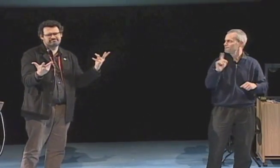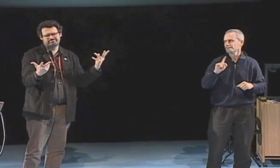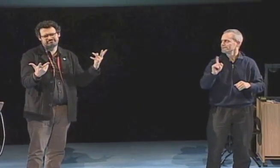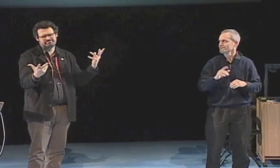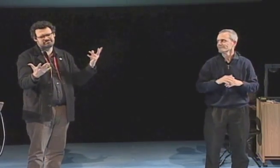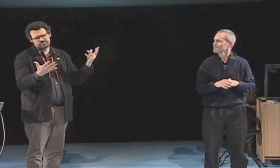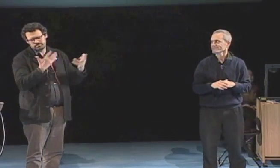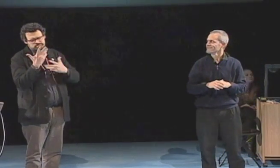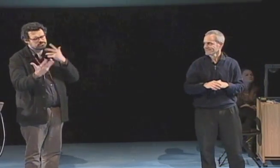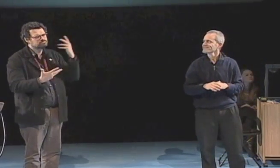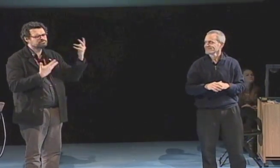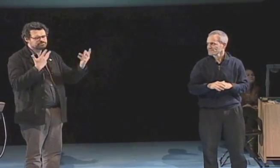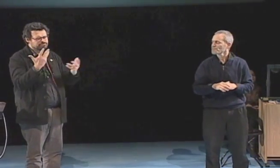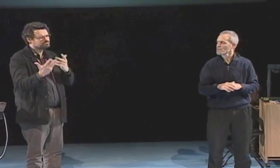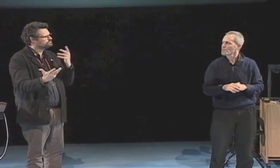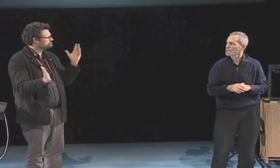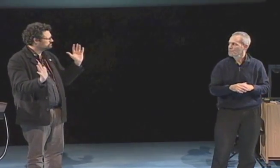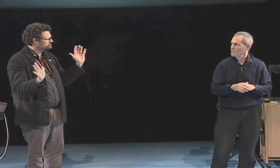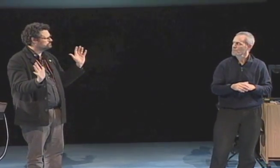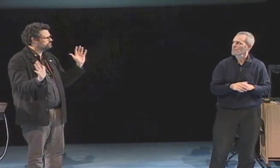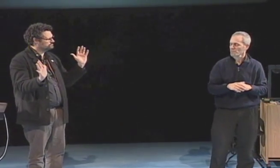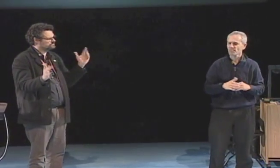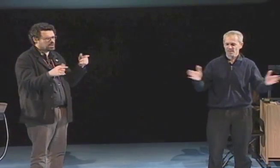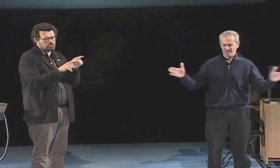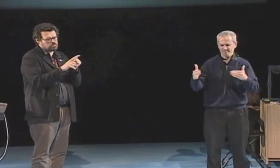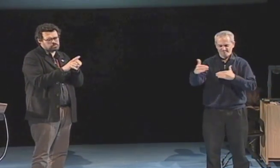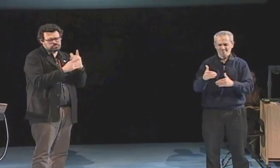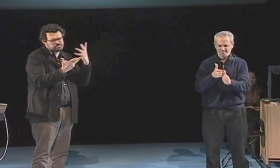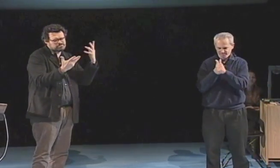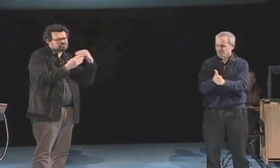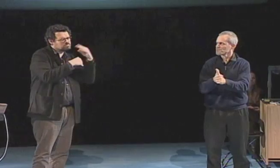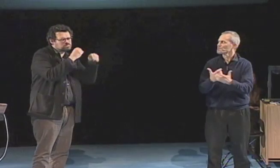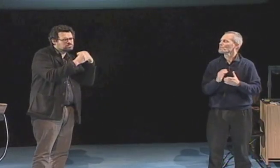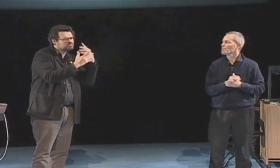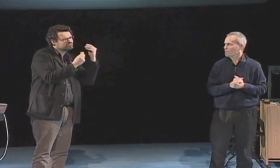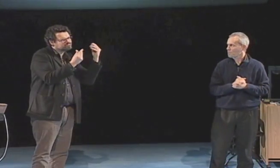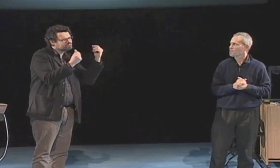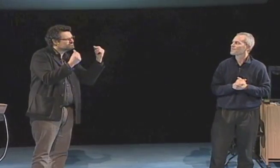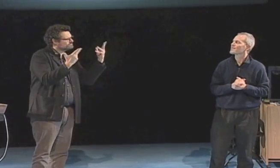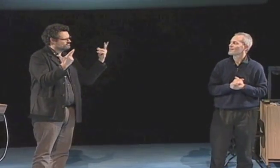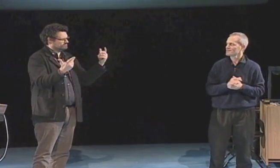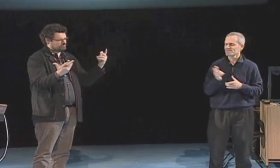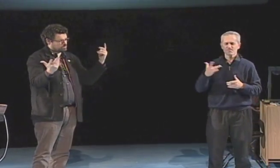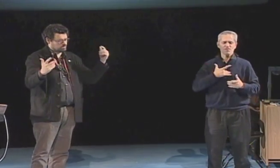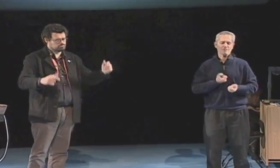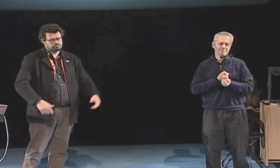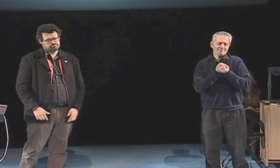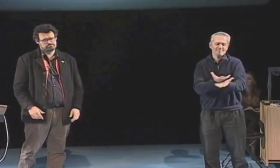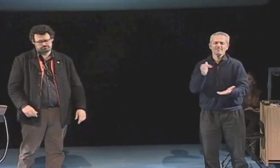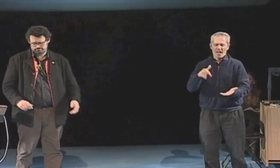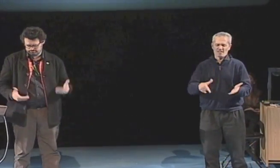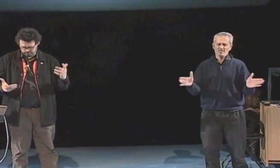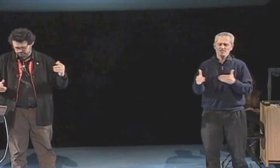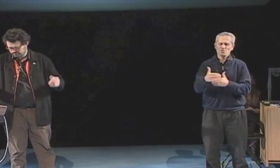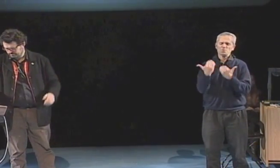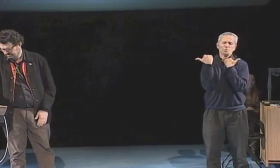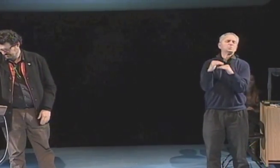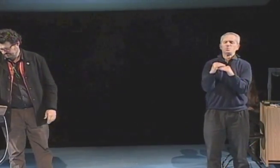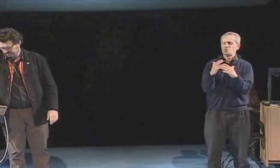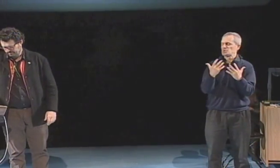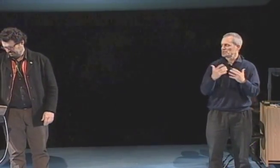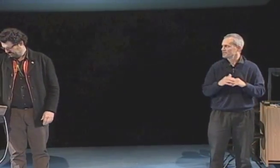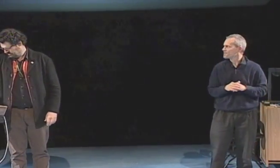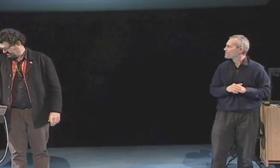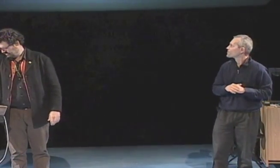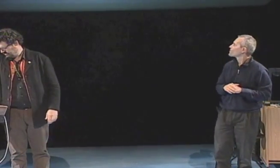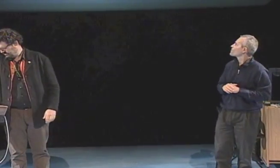So the natural elements had to be changed. I decided to compress them into a cube and